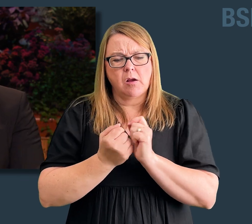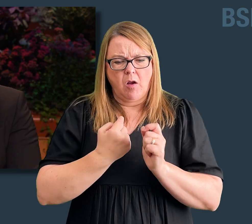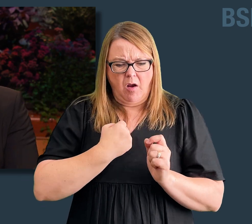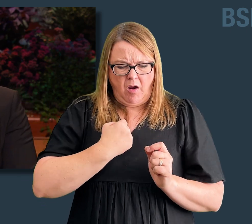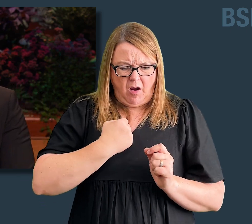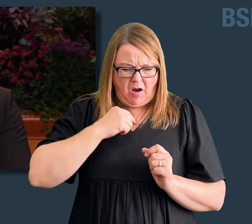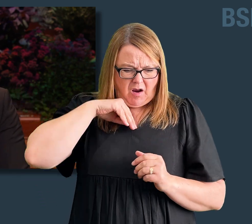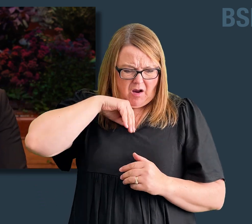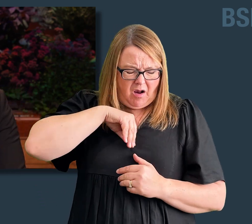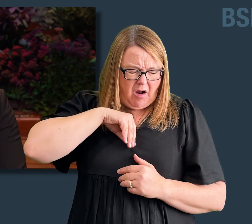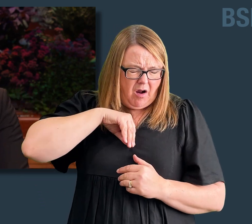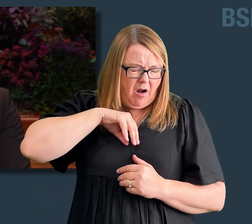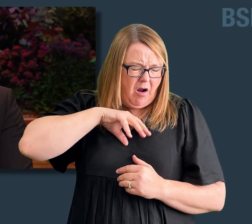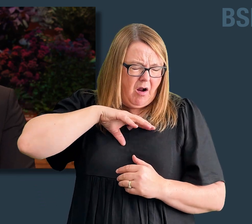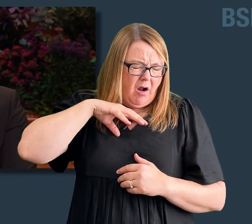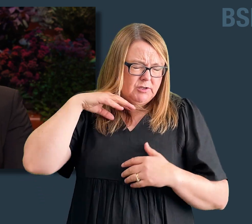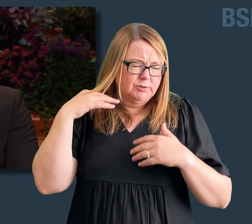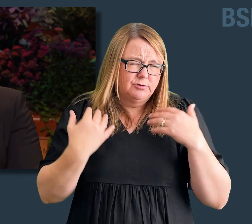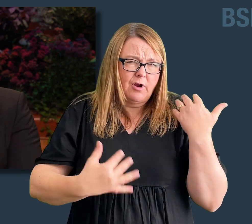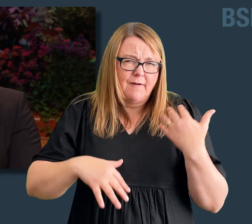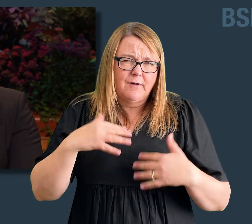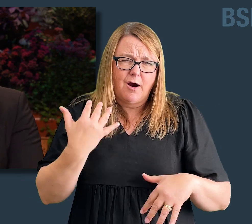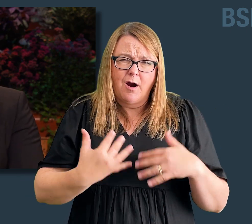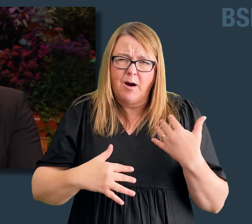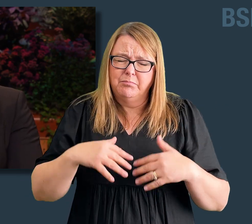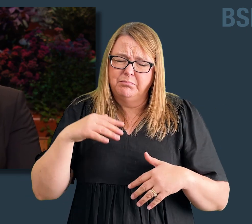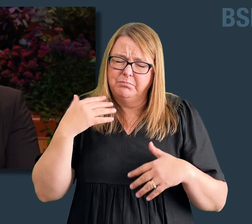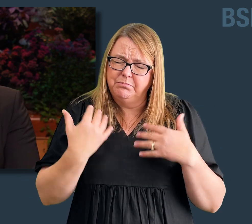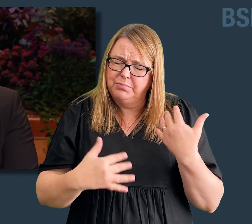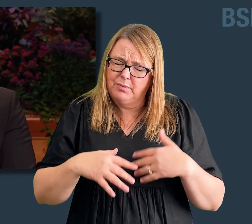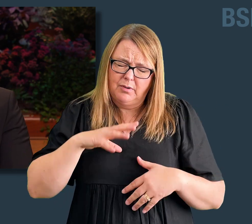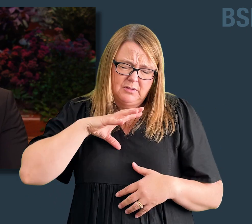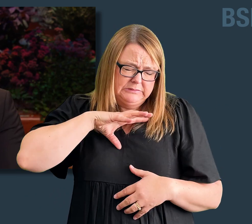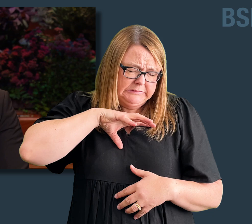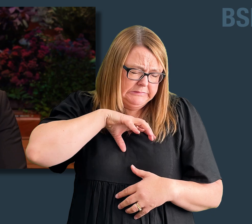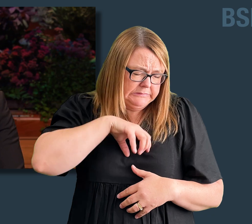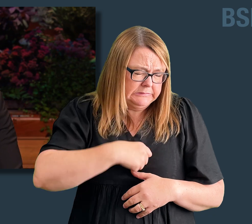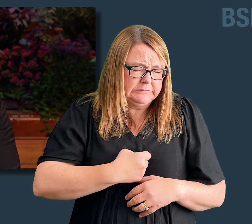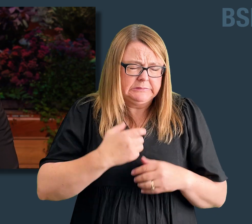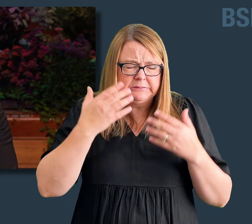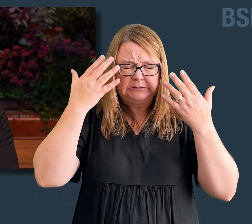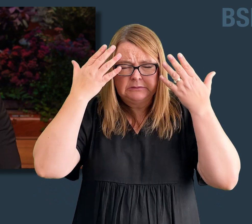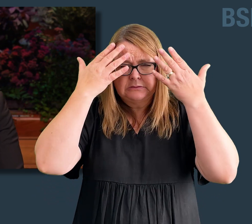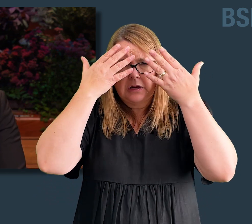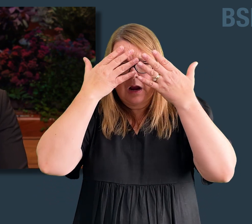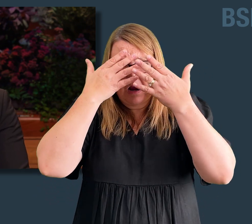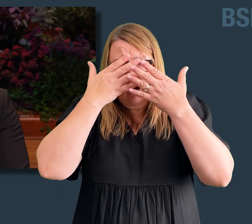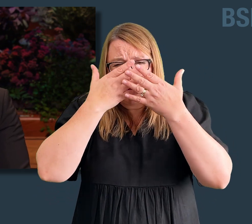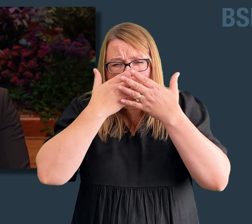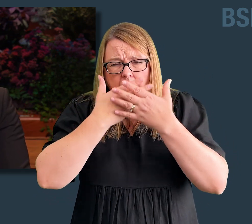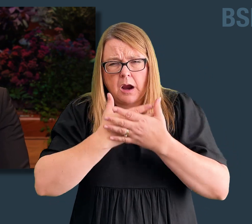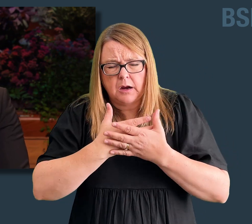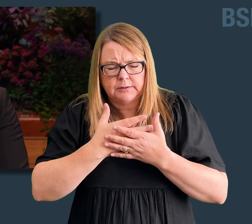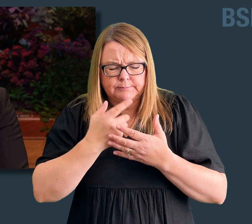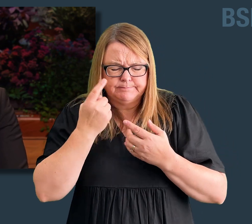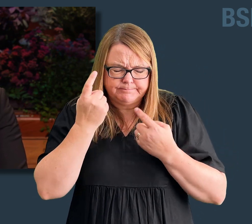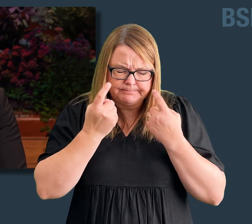that moment, Alma began to suffer the pains of a damned soul. In dark